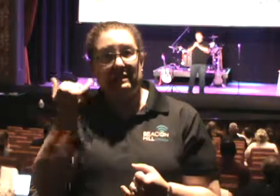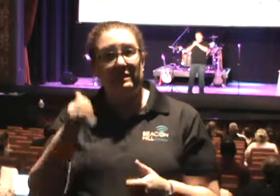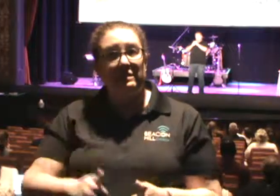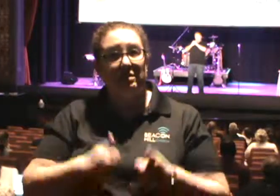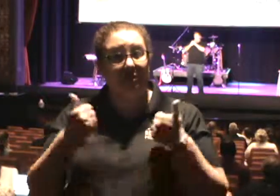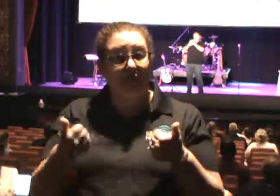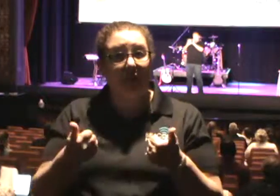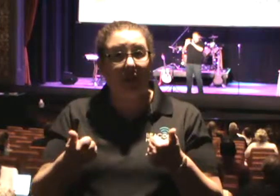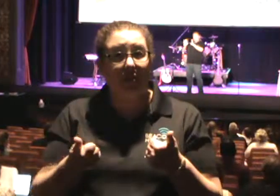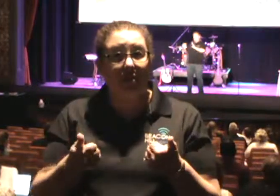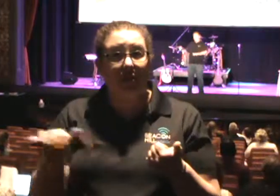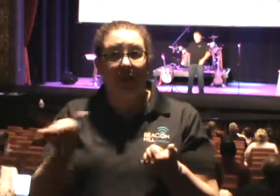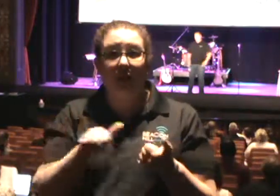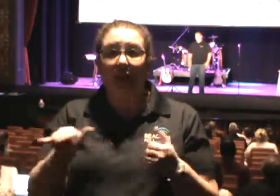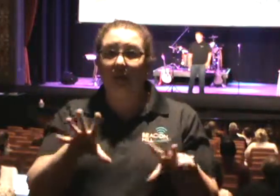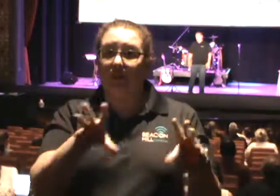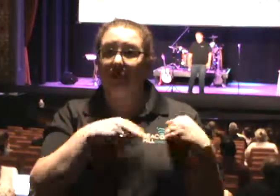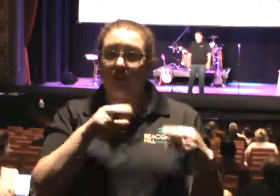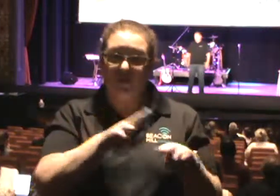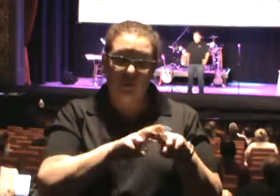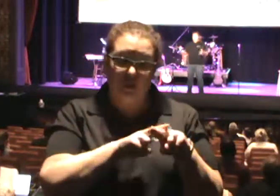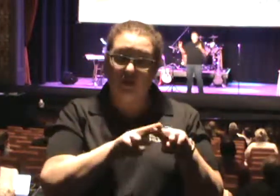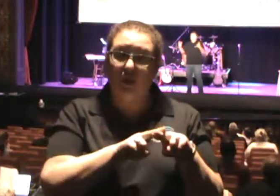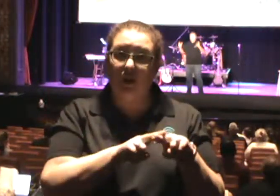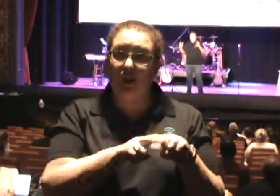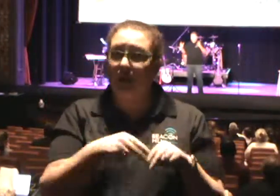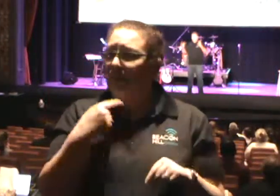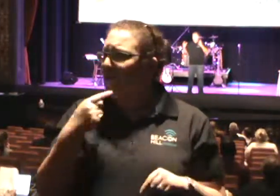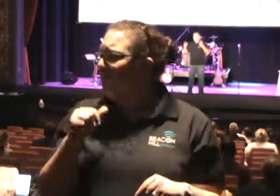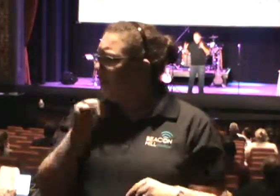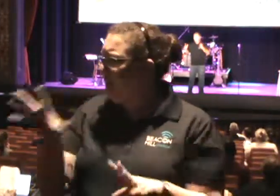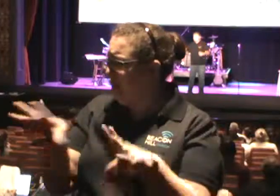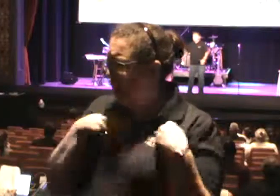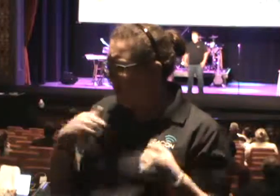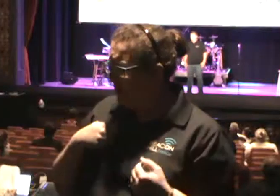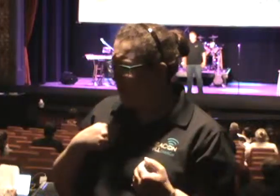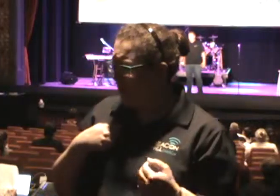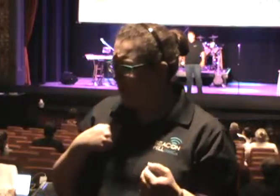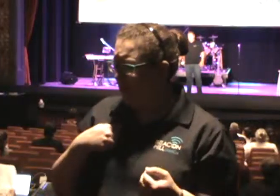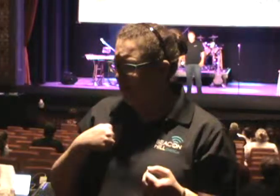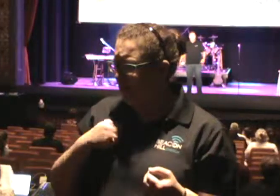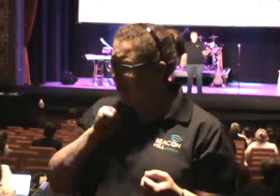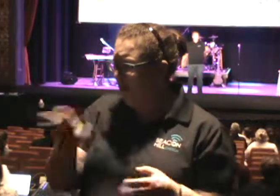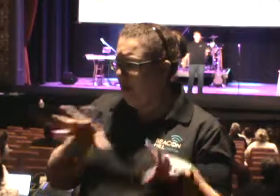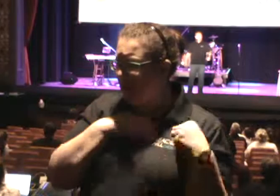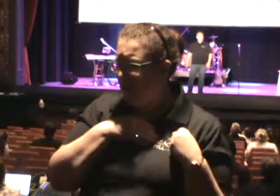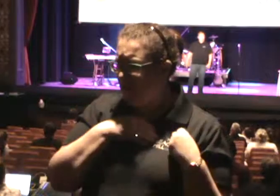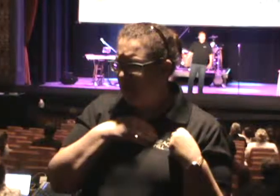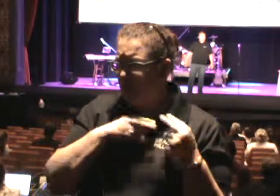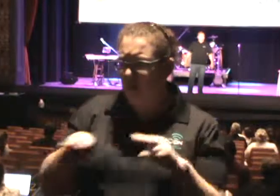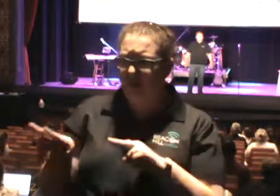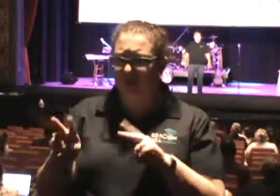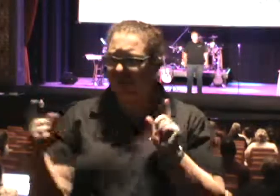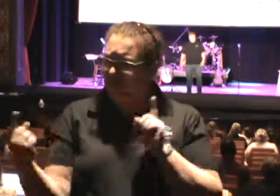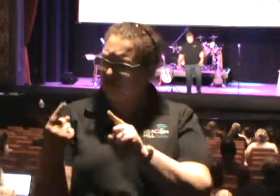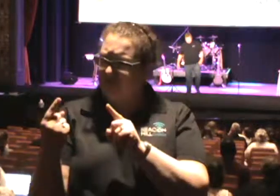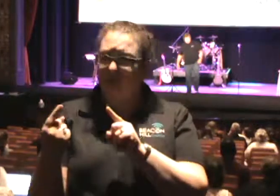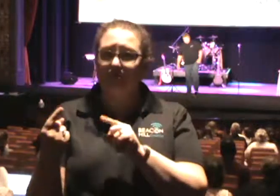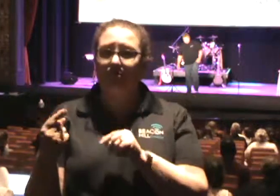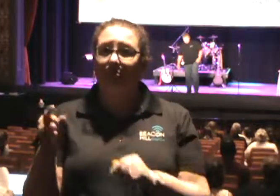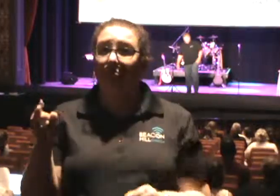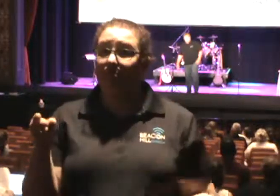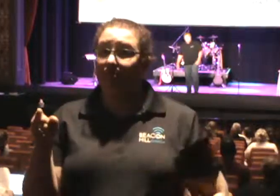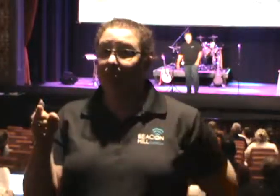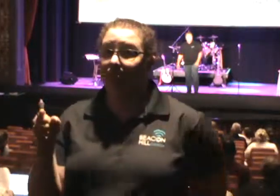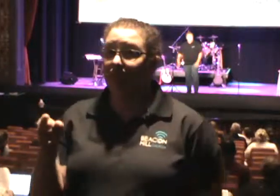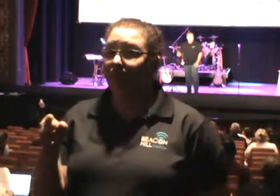And as I was walking out of that car, he says, don't leave me. Don't leave me. And I looked at him, and I said, James